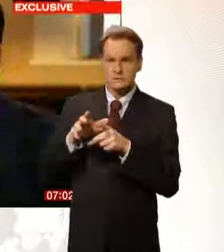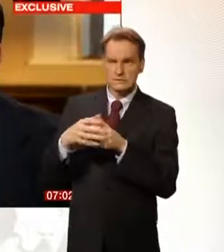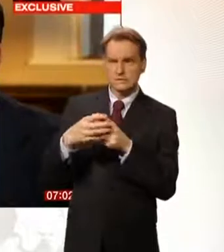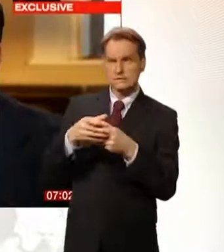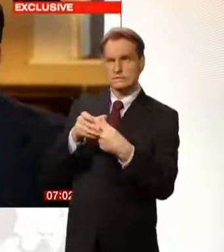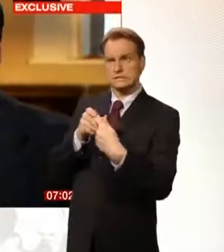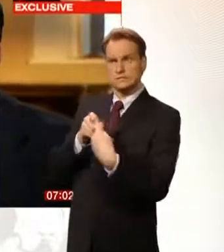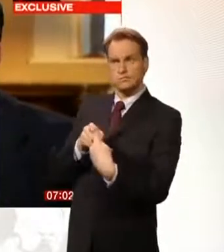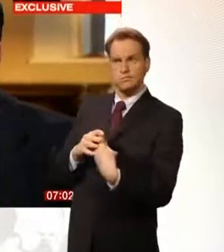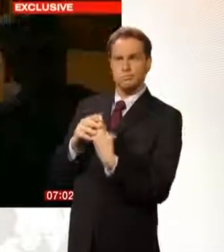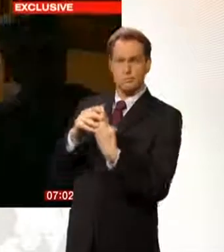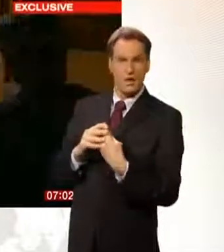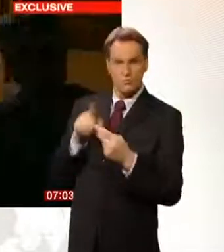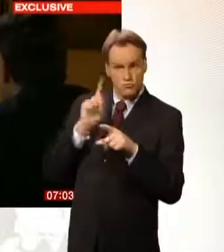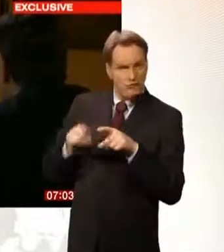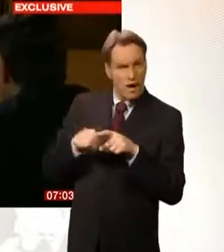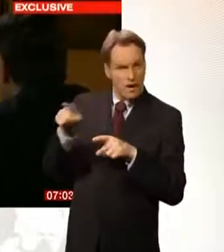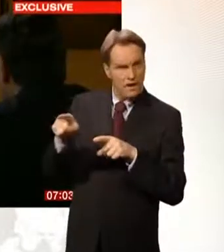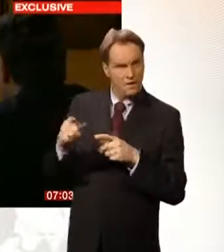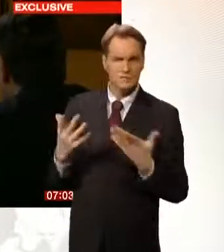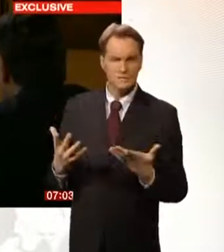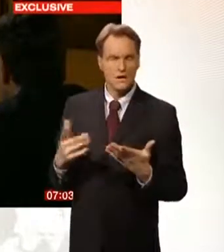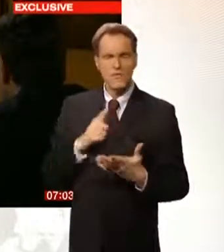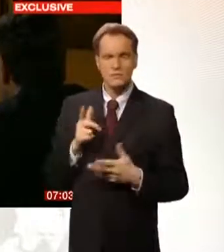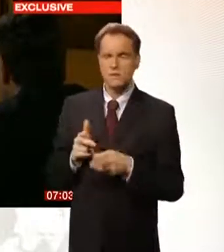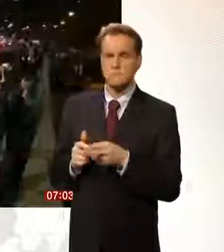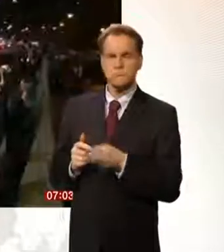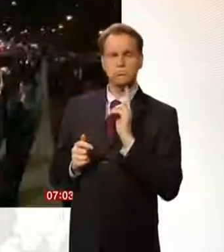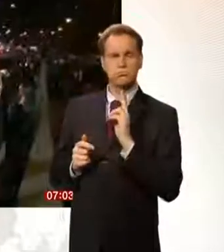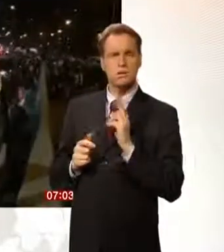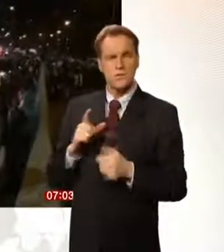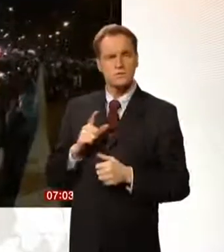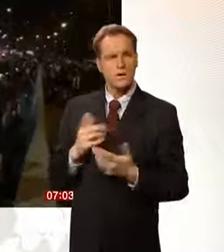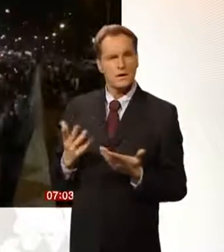and try and shoot me with my own gun. And that's when I pulled the trigger for the first time.